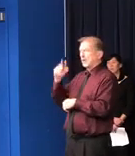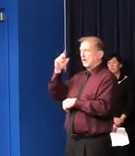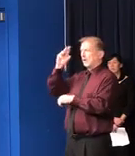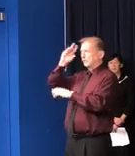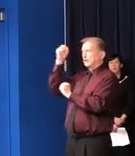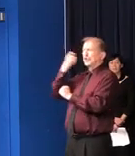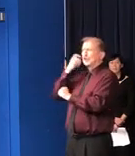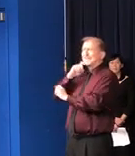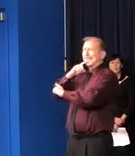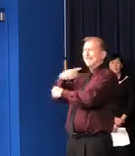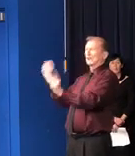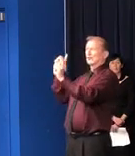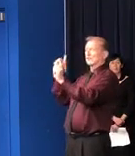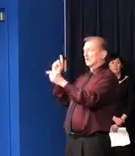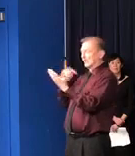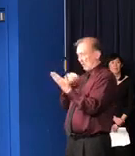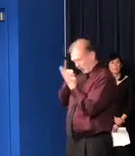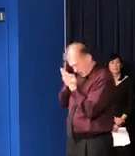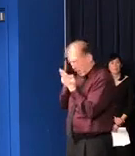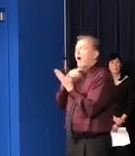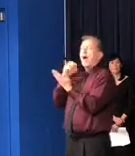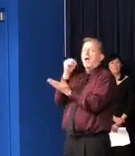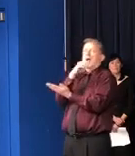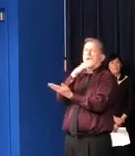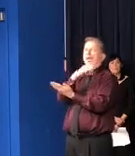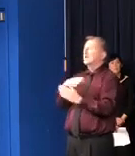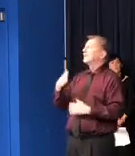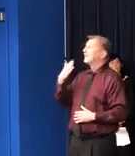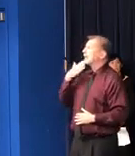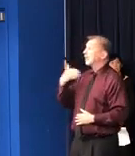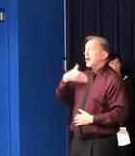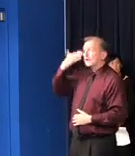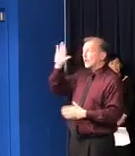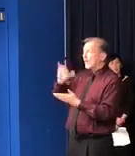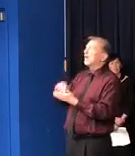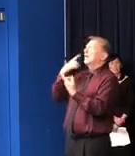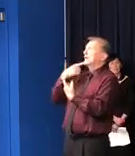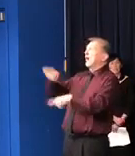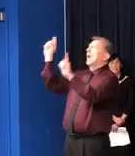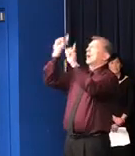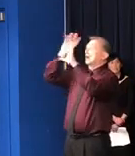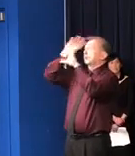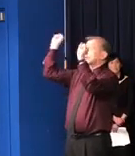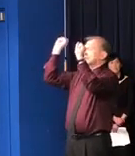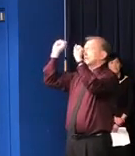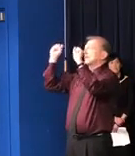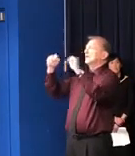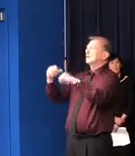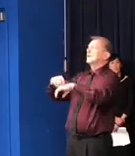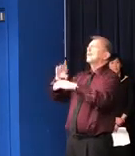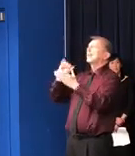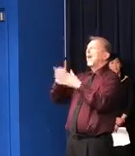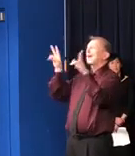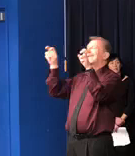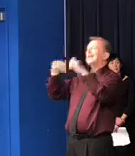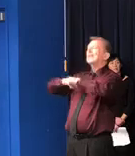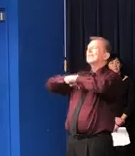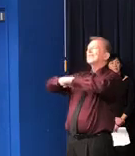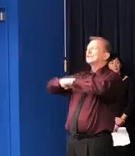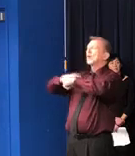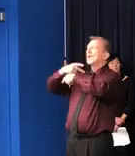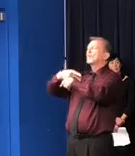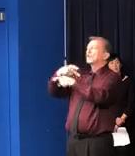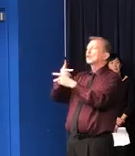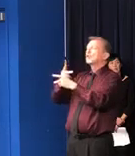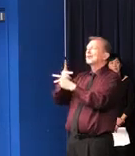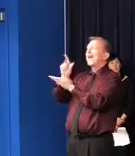you're about to answer, but I just wanted to make you aware of that. Thank you very much. That is really great news. Invoking the Defense Production Act is so vitally important.